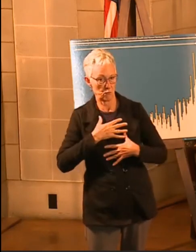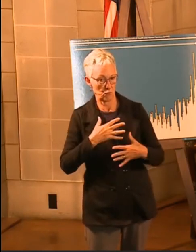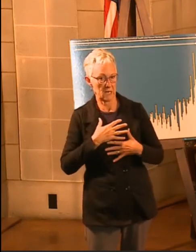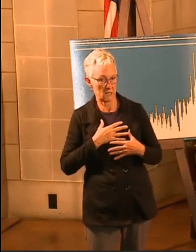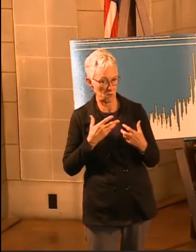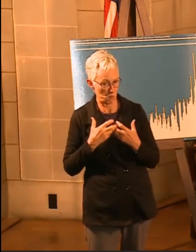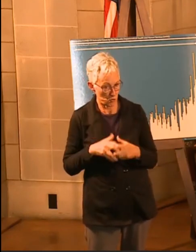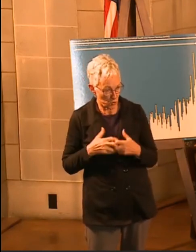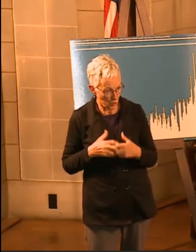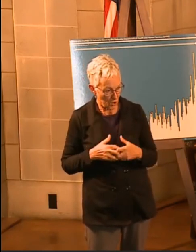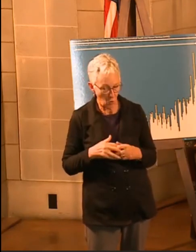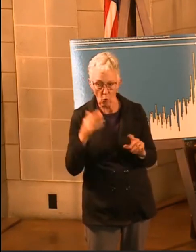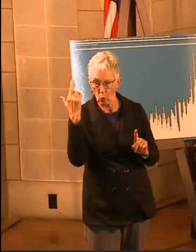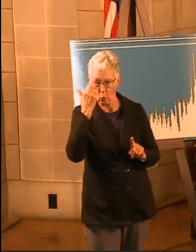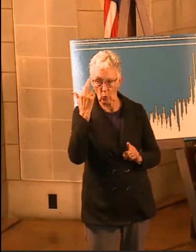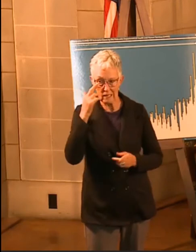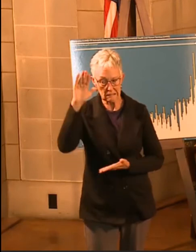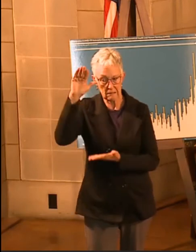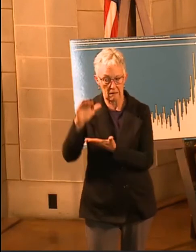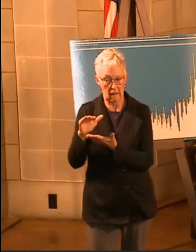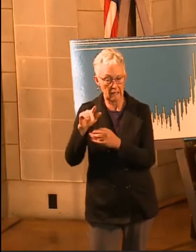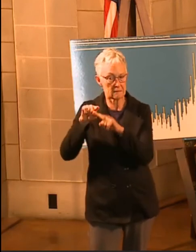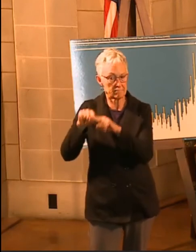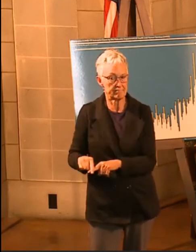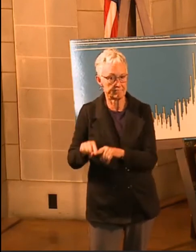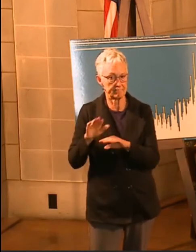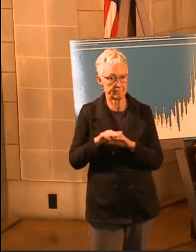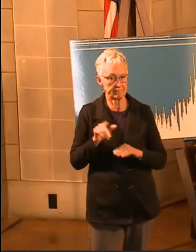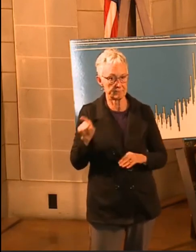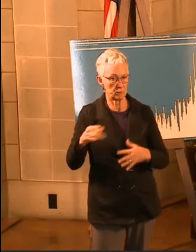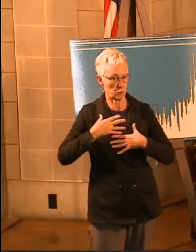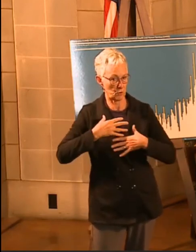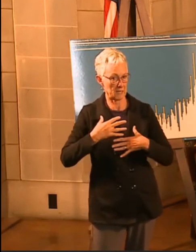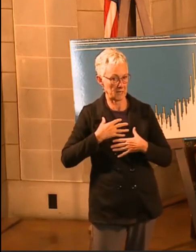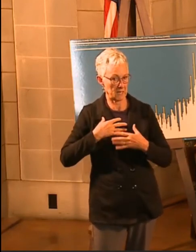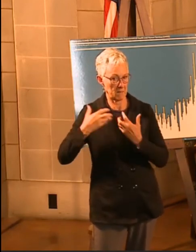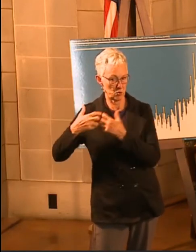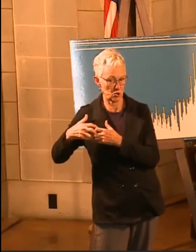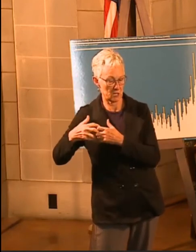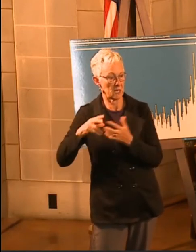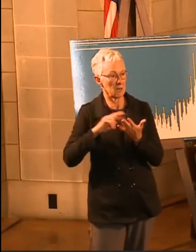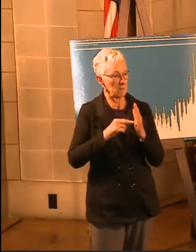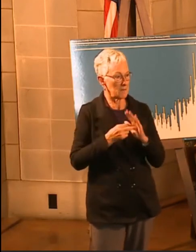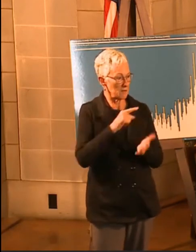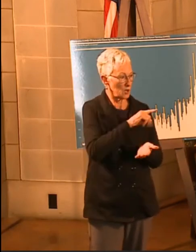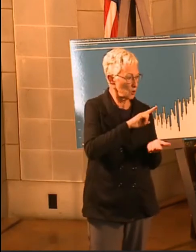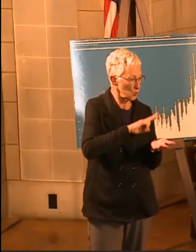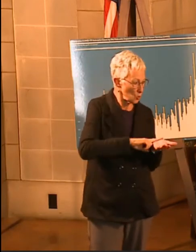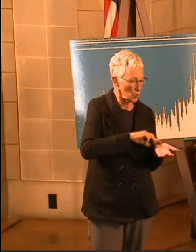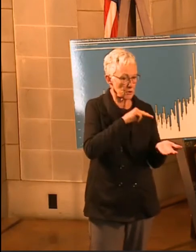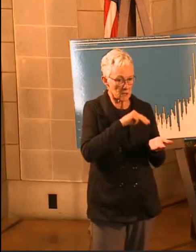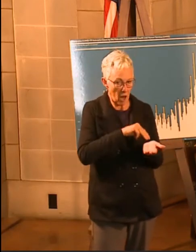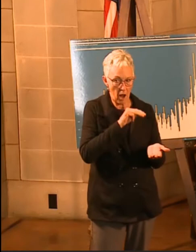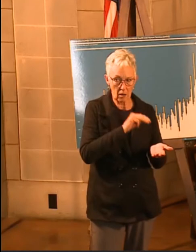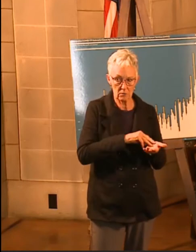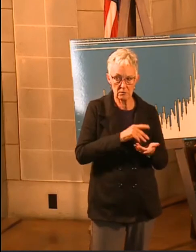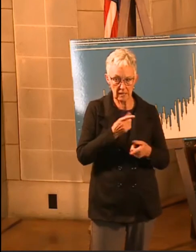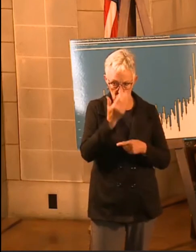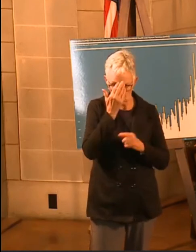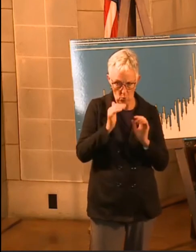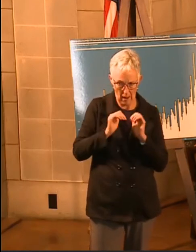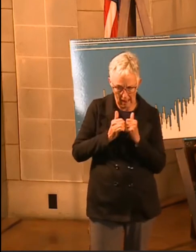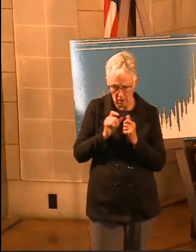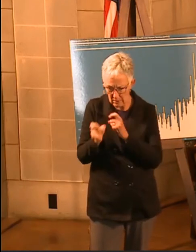a tribute to the great care that the providers are giving, but also to some of the treatments we have like dexamethasone,